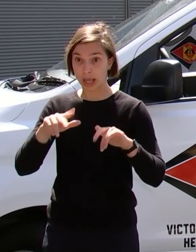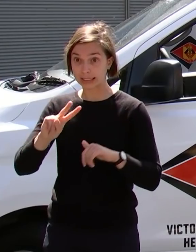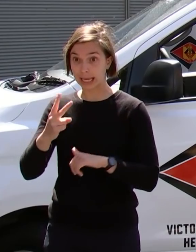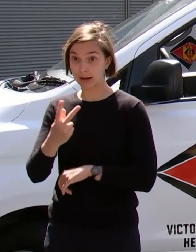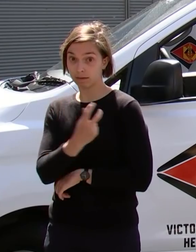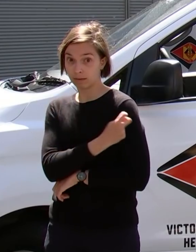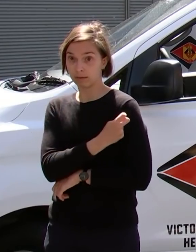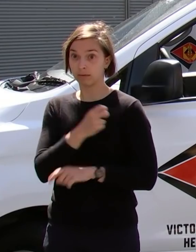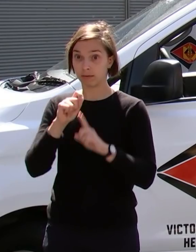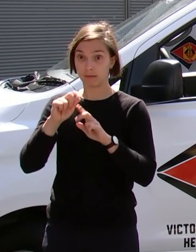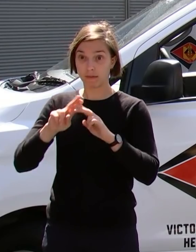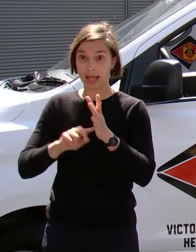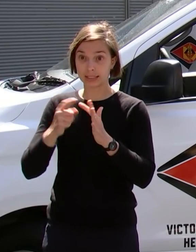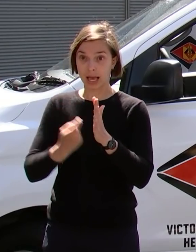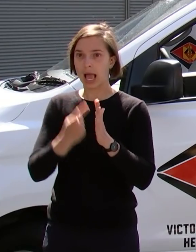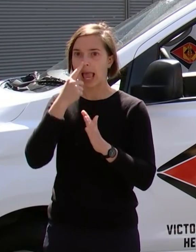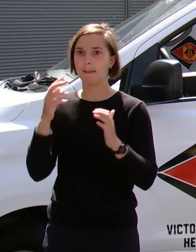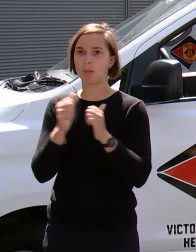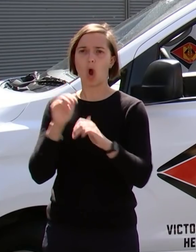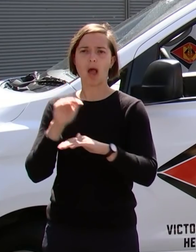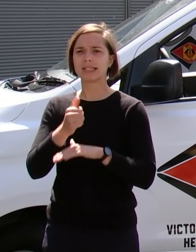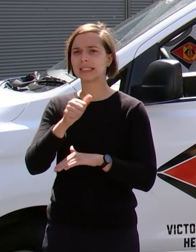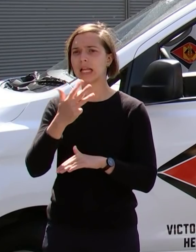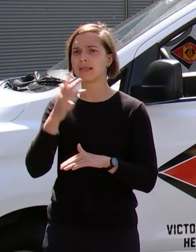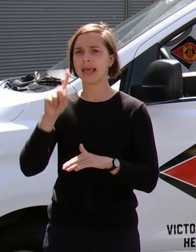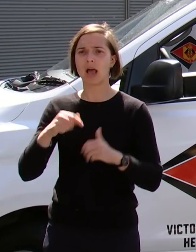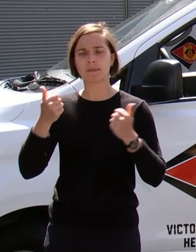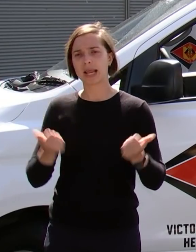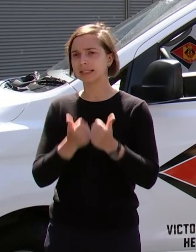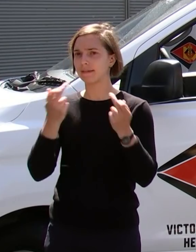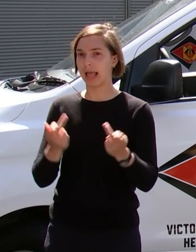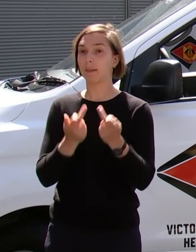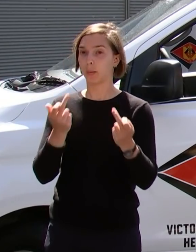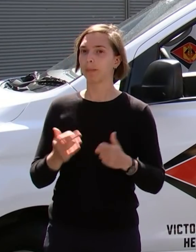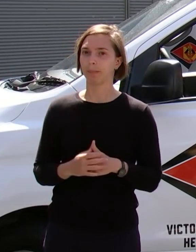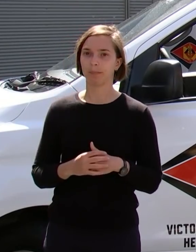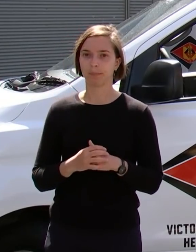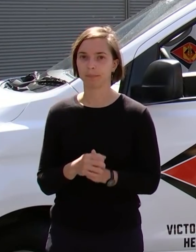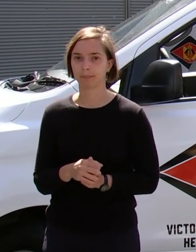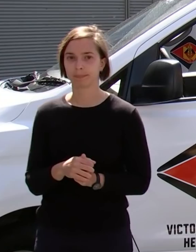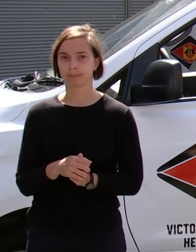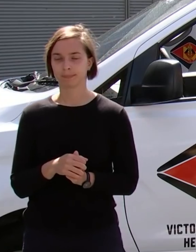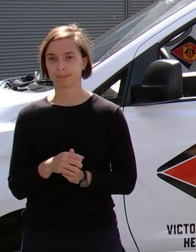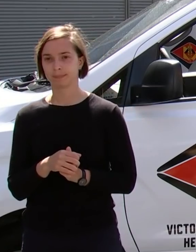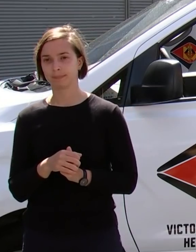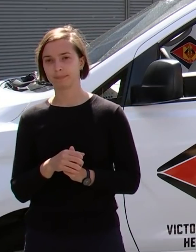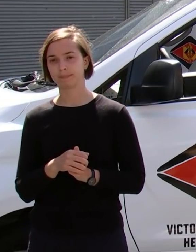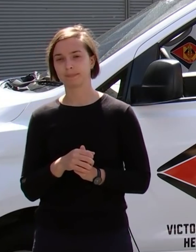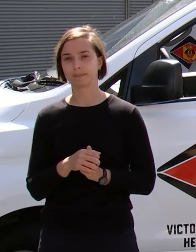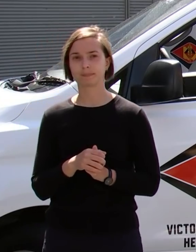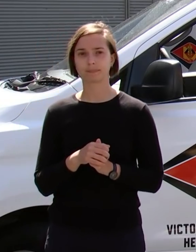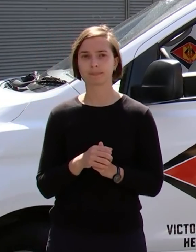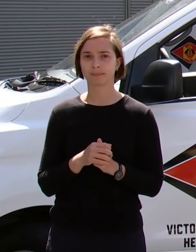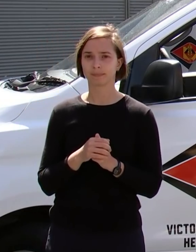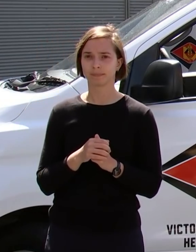It's really never been easier to get an access to vaccines, particularly as we close in on